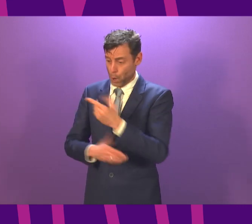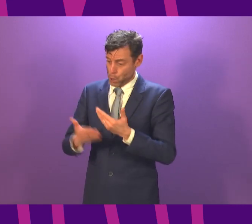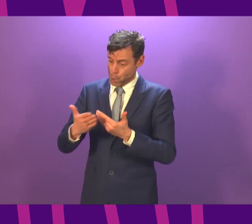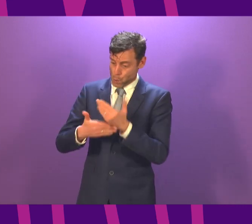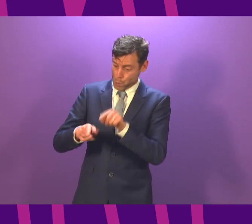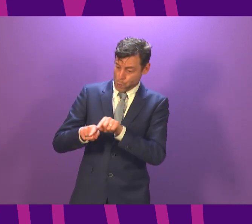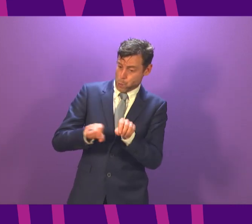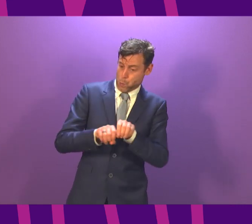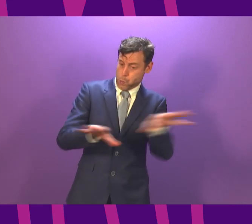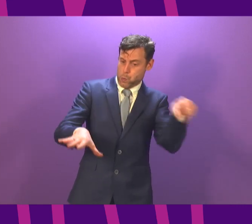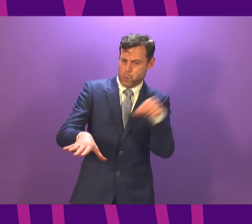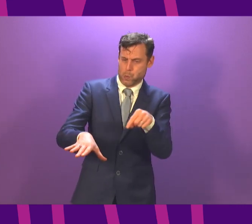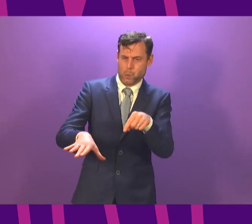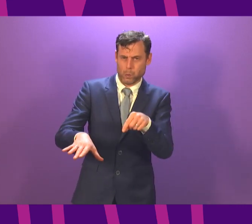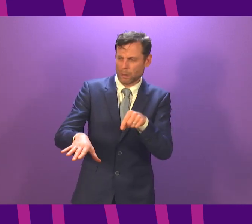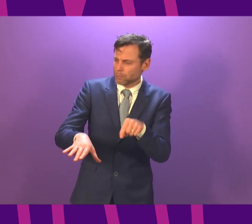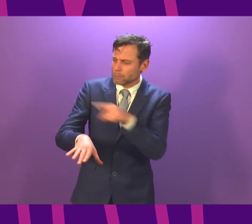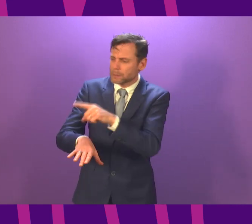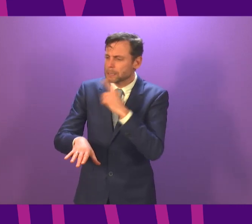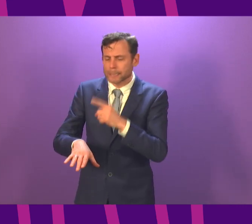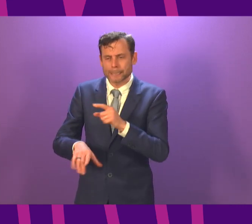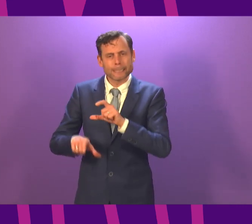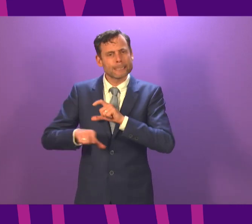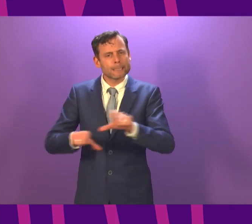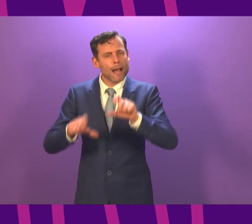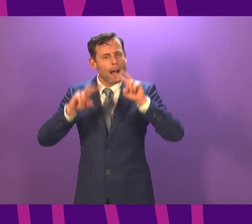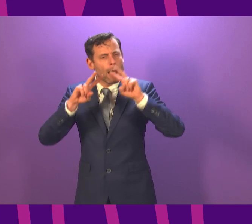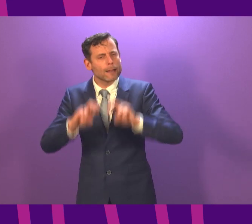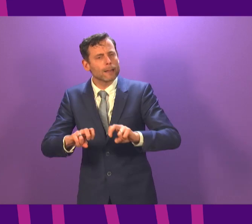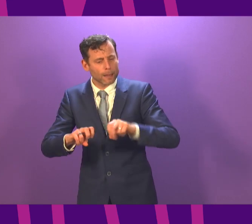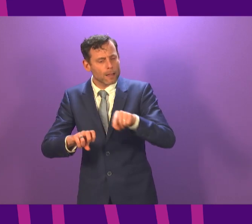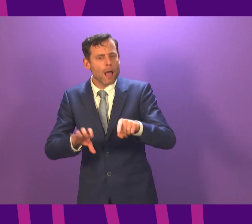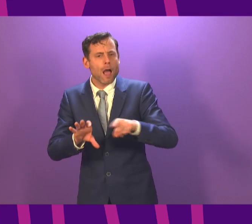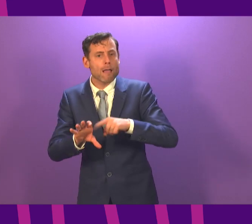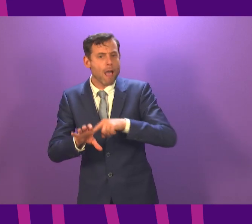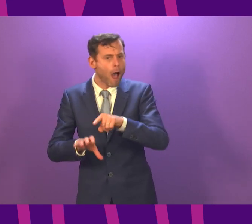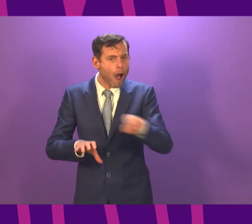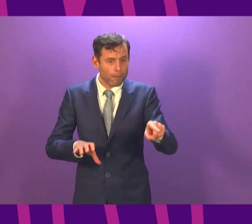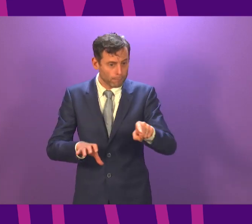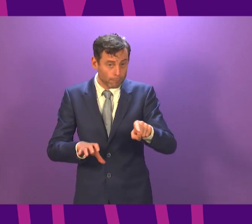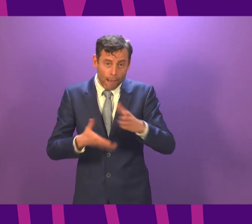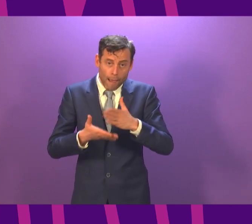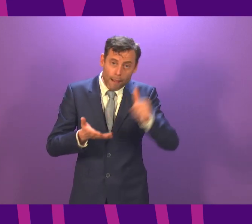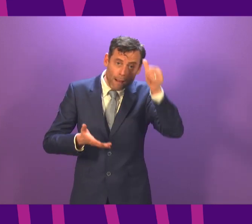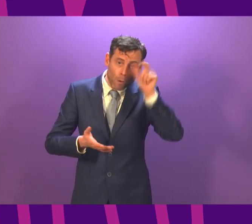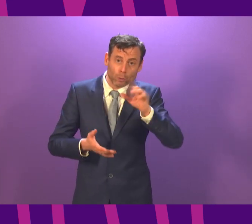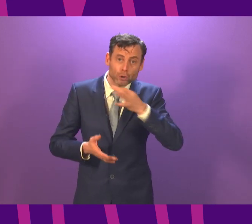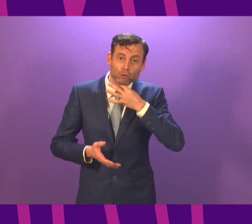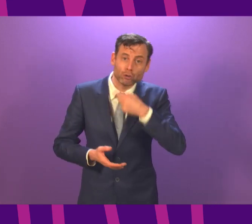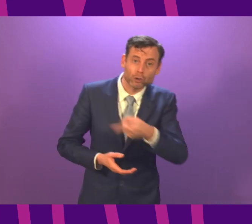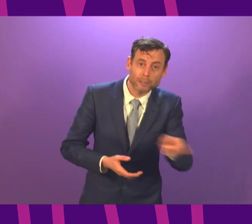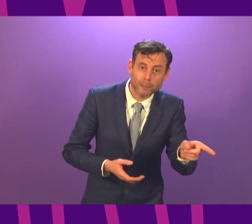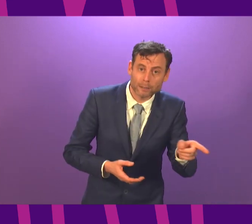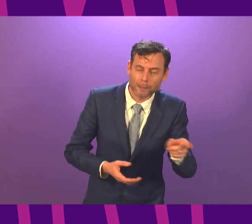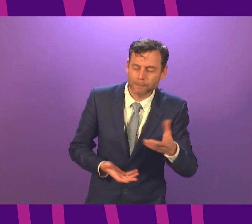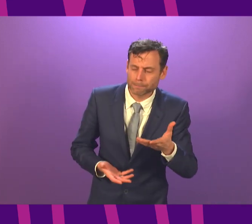on transmission among young people. The First Minister recognised that uncertainty. Does she agree that over